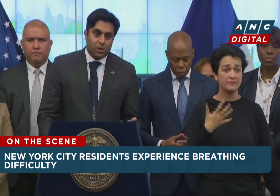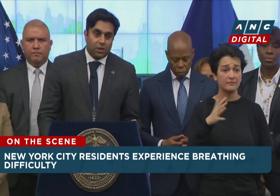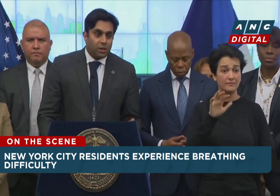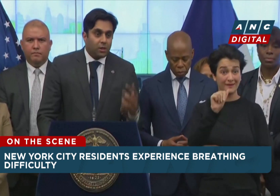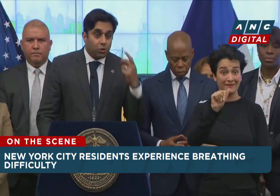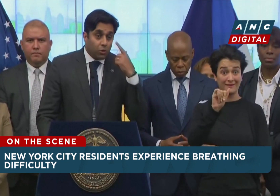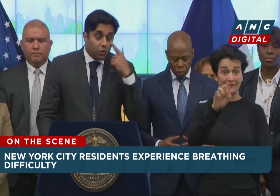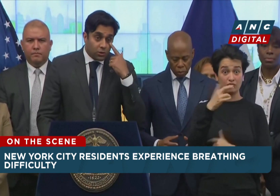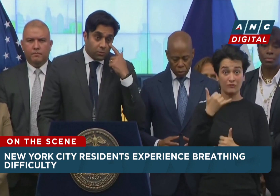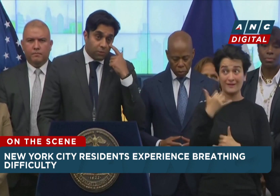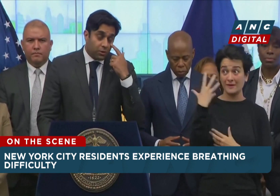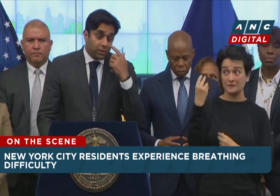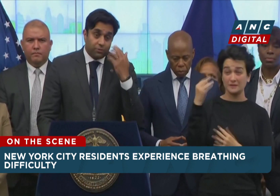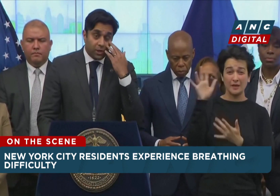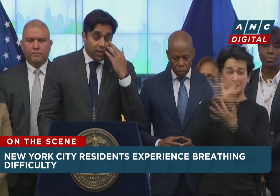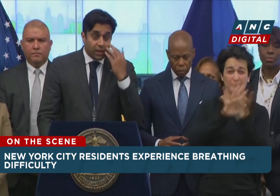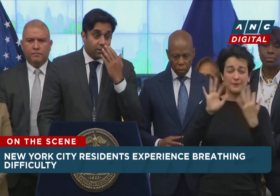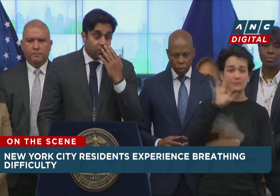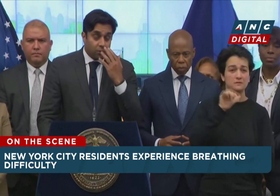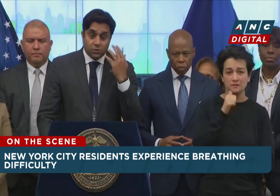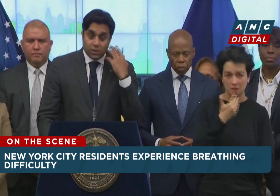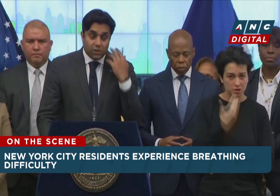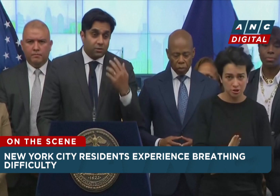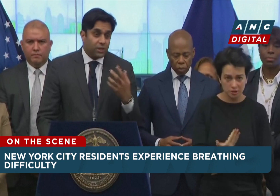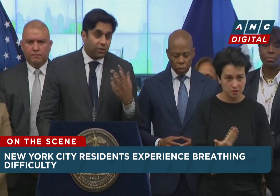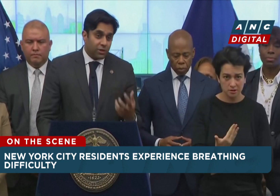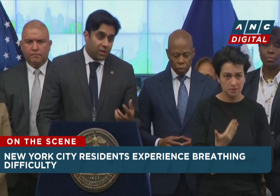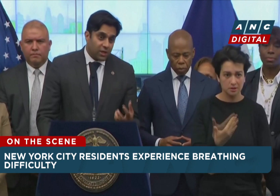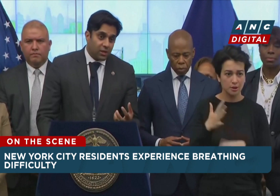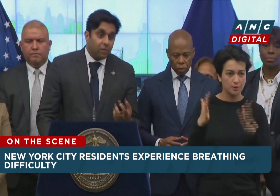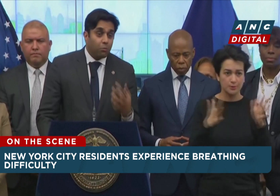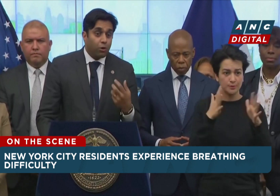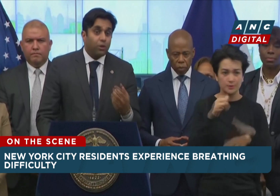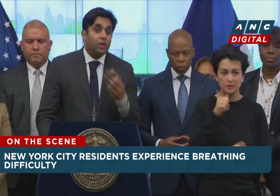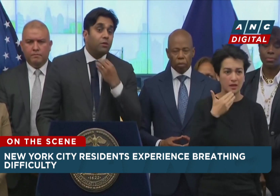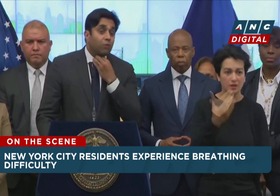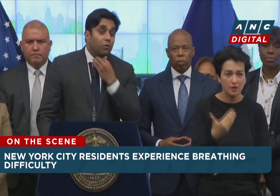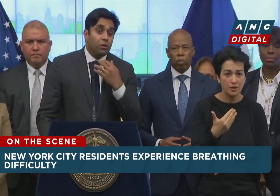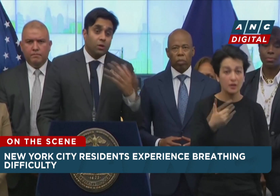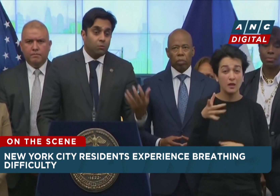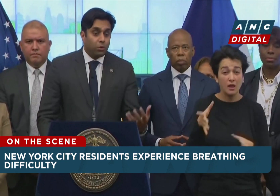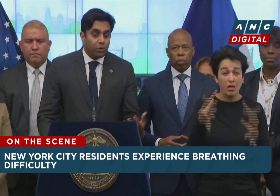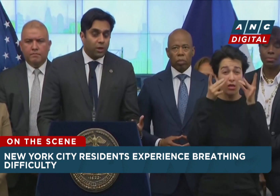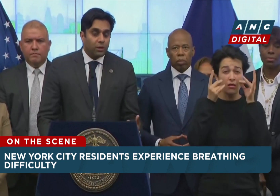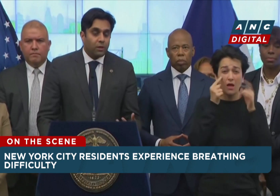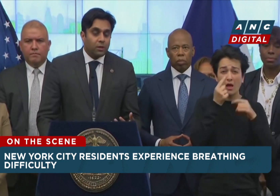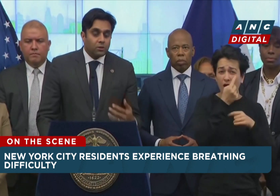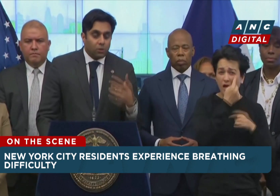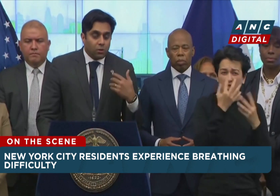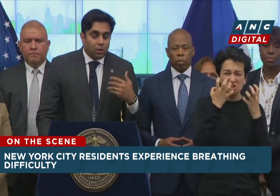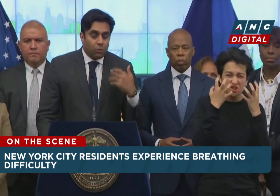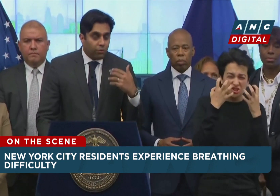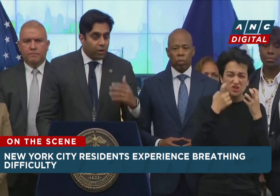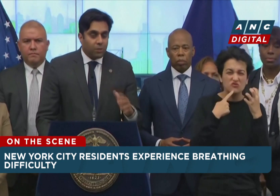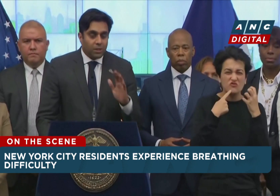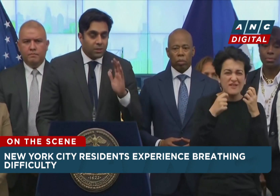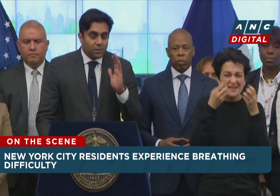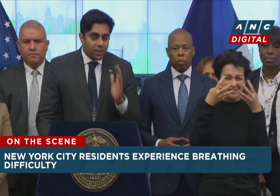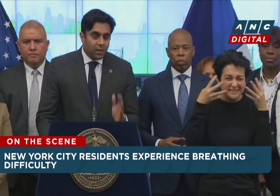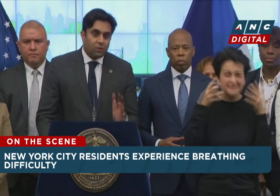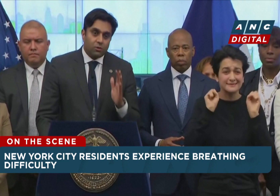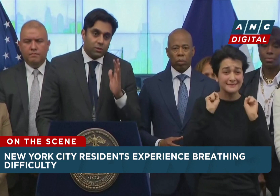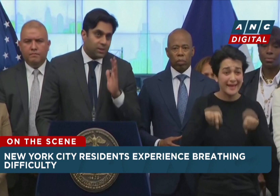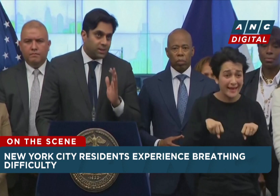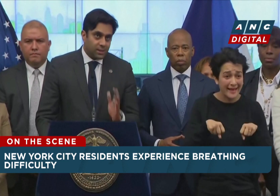exacerbated, mucosal membranes from the eyes, the nose, the ears, irritated, burning, throat burning. So, we